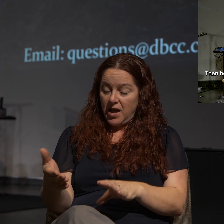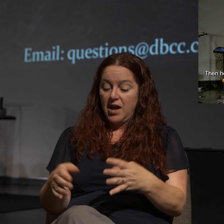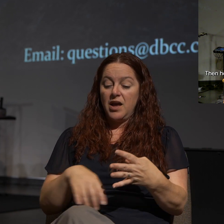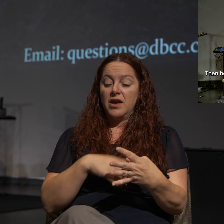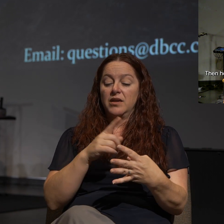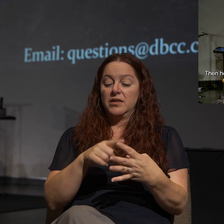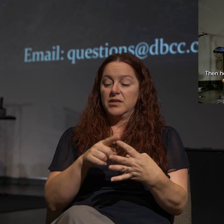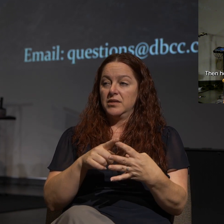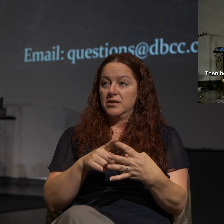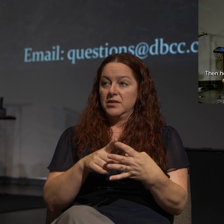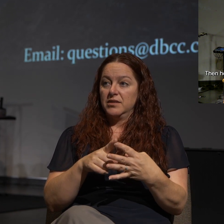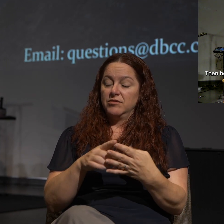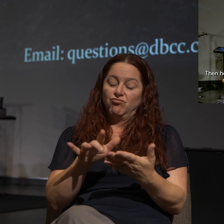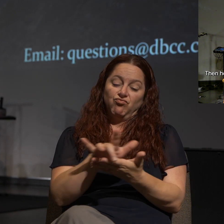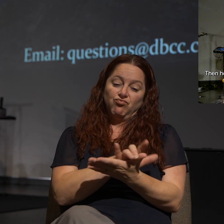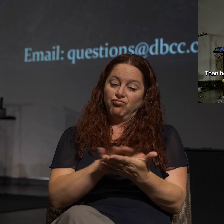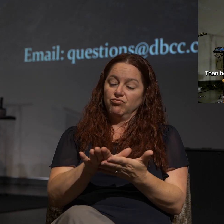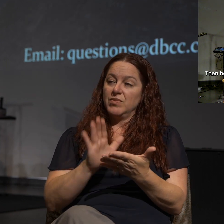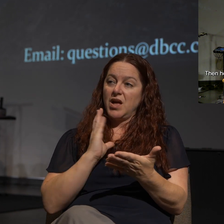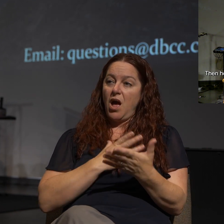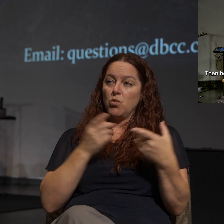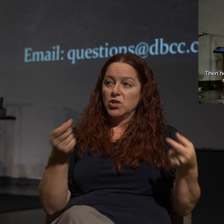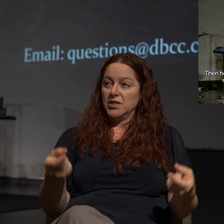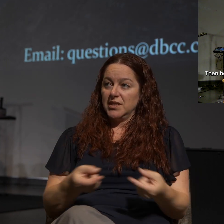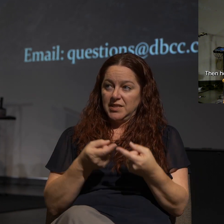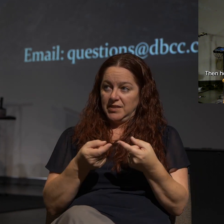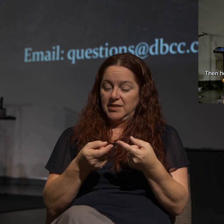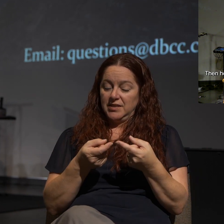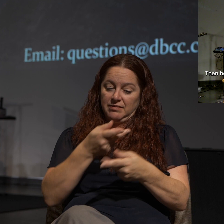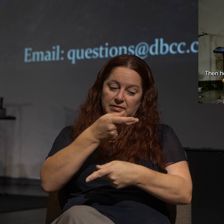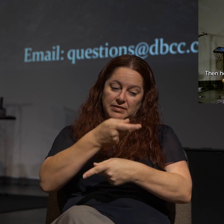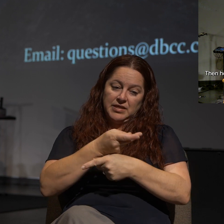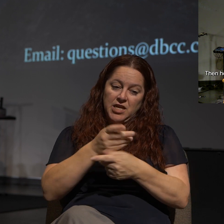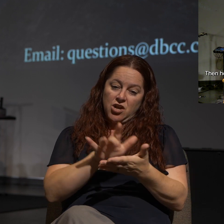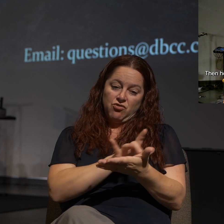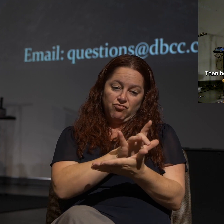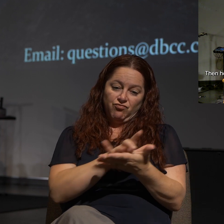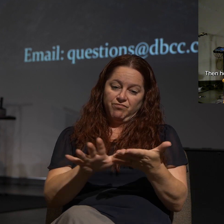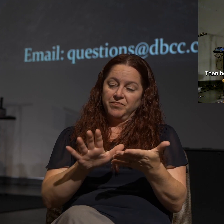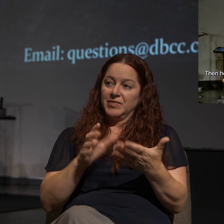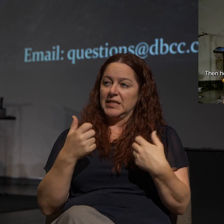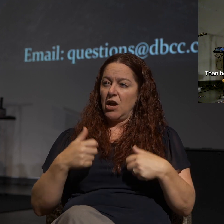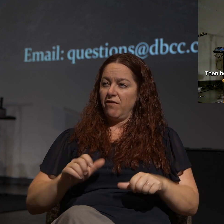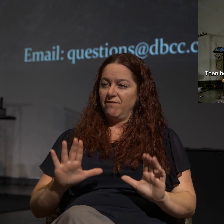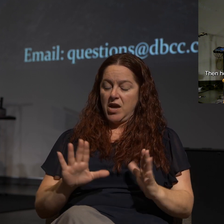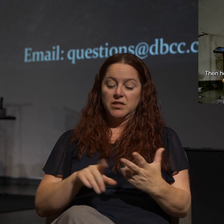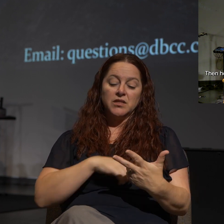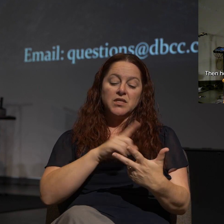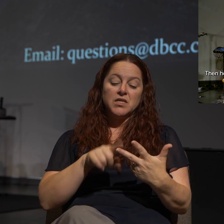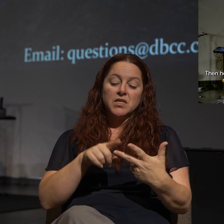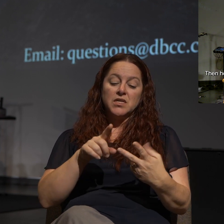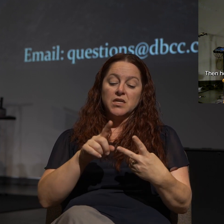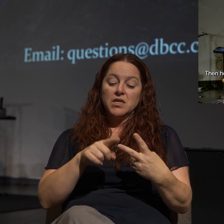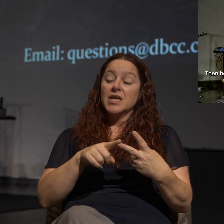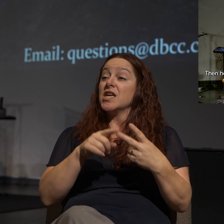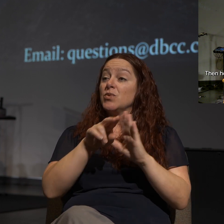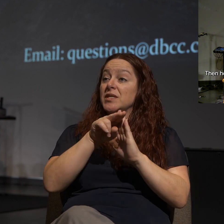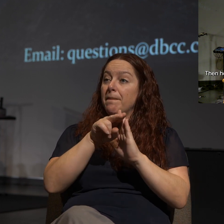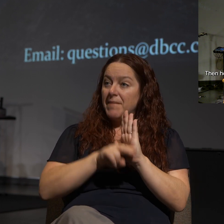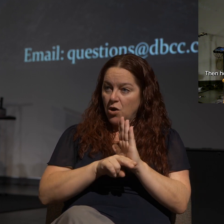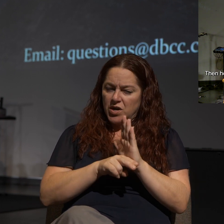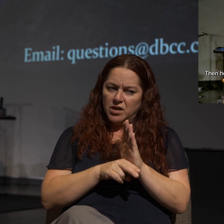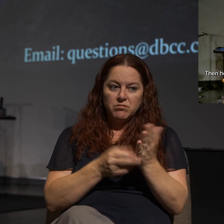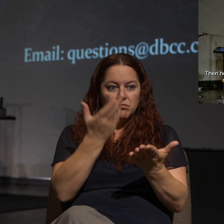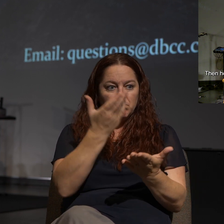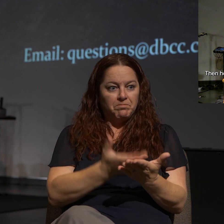Taking care of our sins. Only way our sins can be taken care of. A perfect sacrifice. Jesus was buried, proving He was dead.